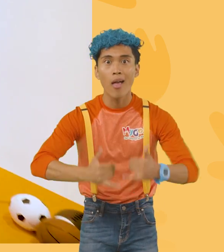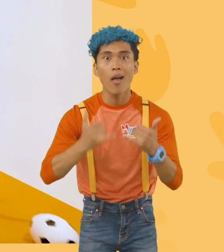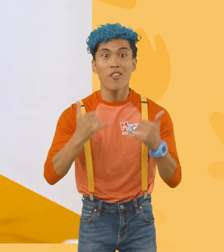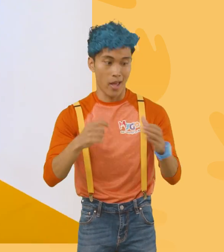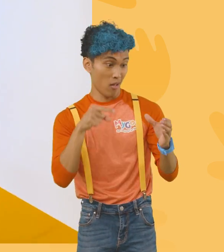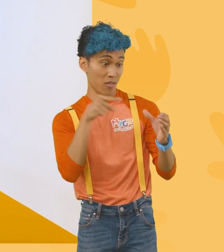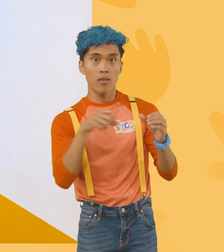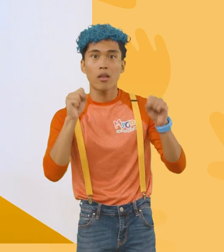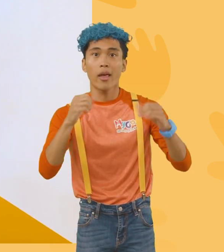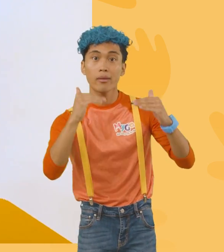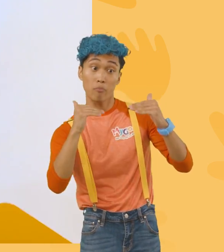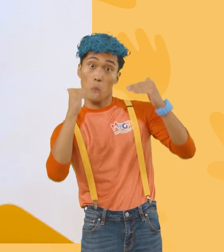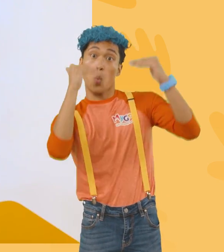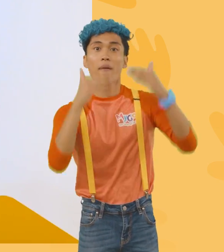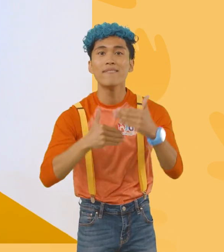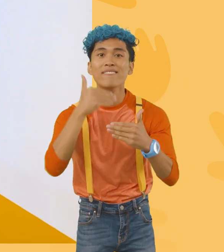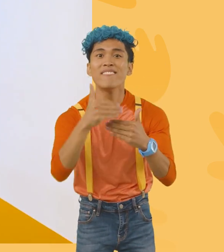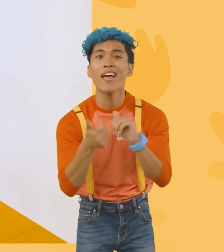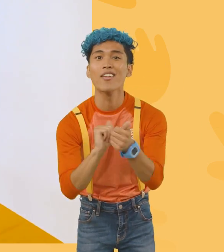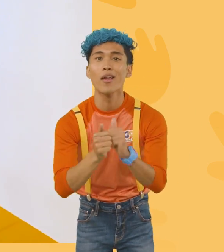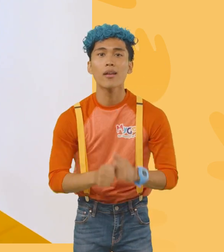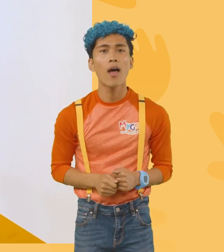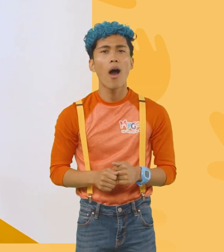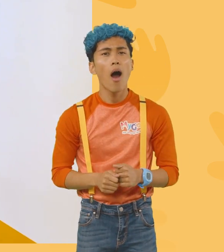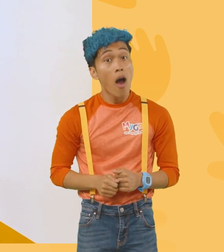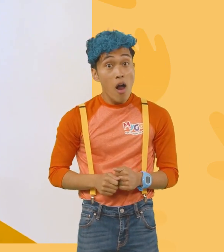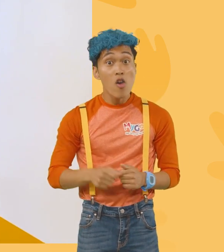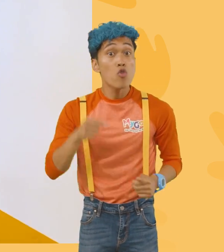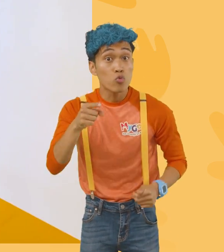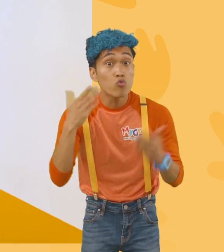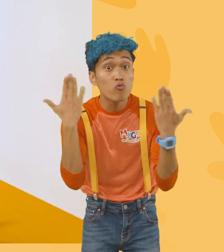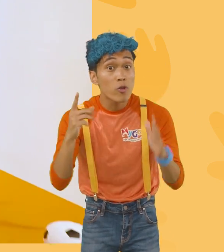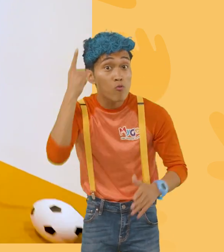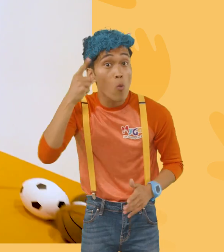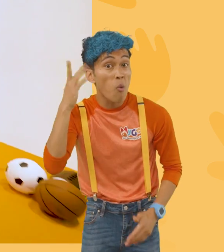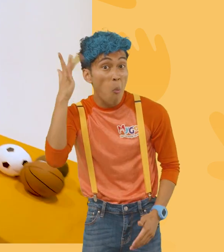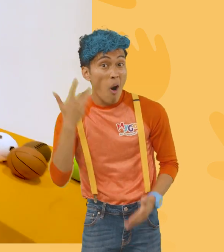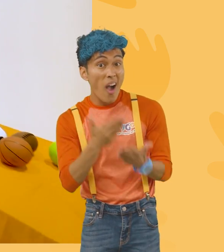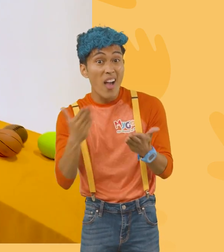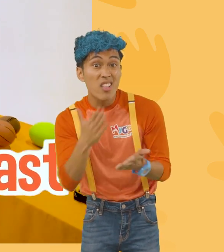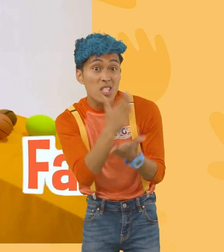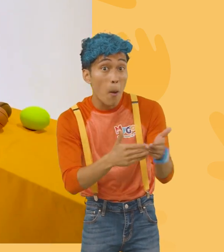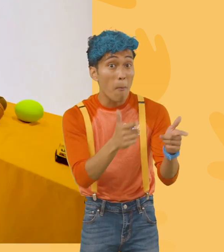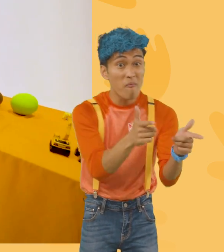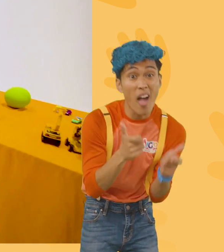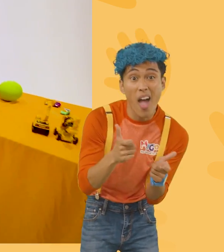can move on to the next round. Have you ever wondered why these items, some go fast and some go slow?